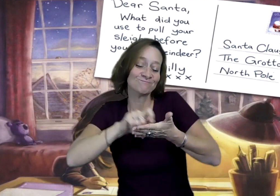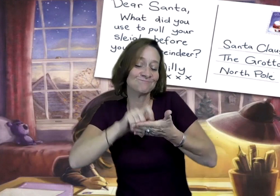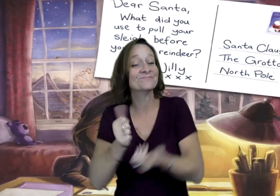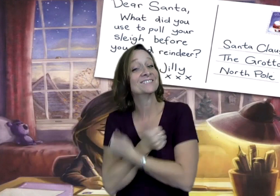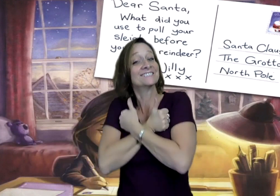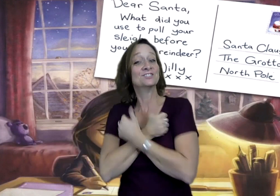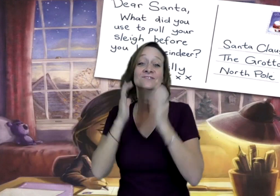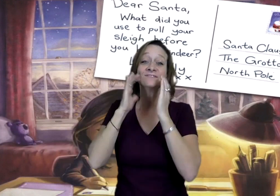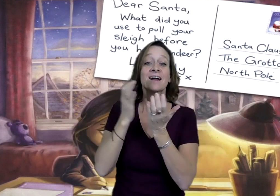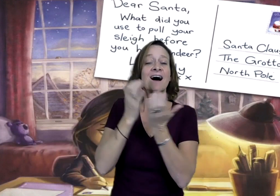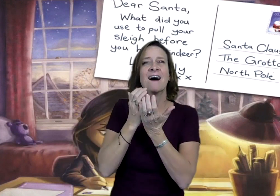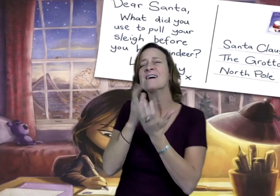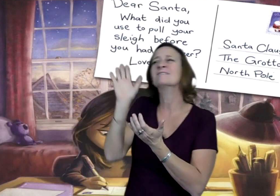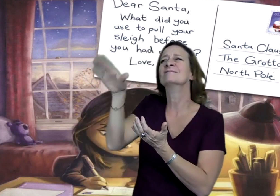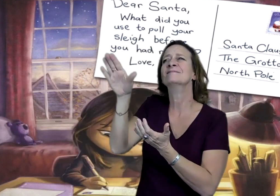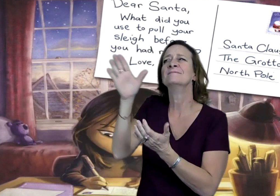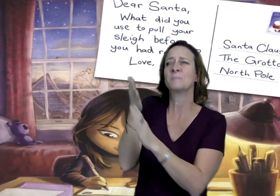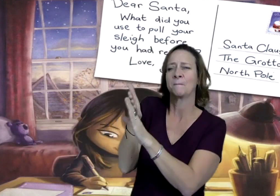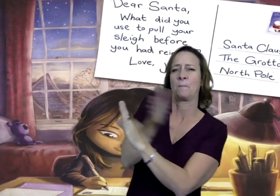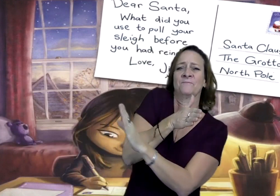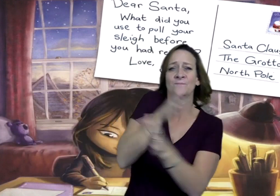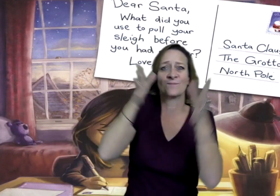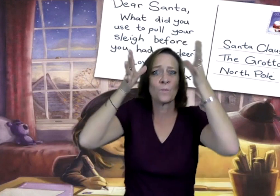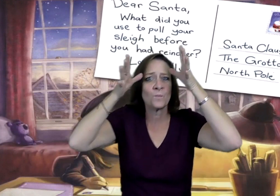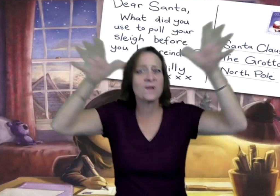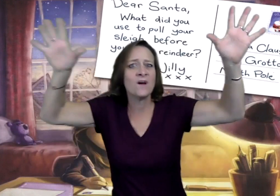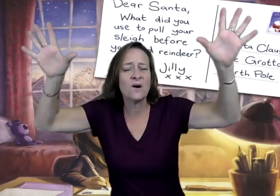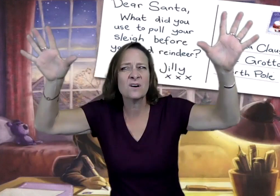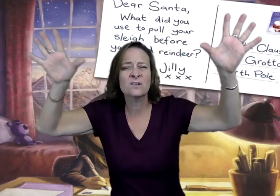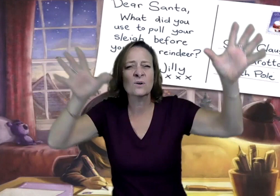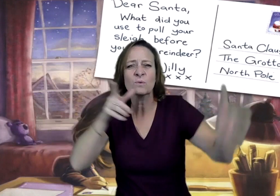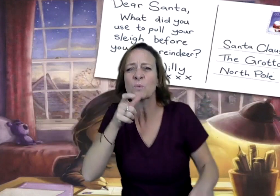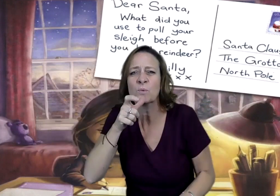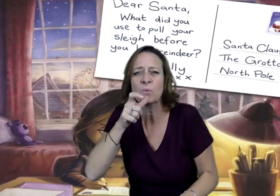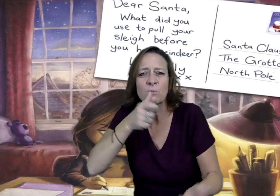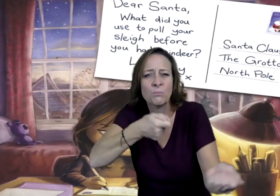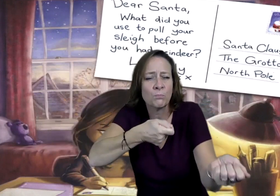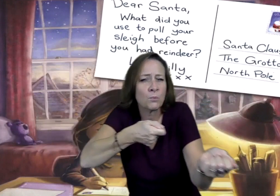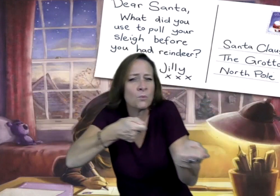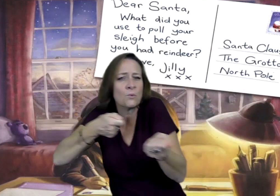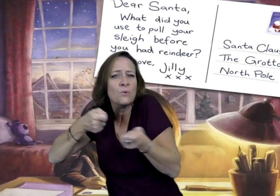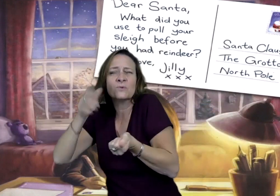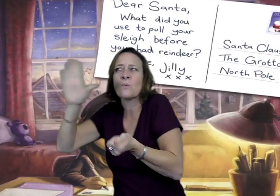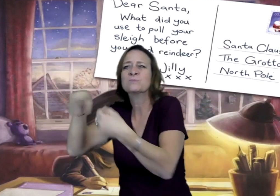Santa. Dear Santa, what did you use to pull your sleigh before you had reindeer?